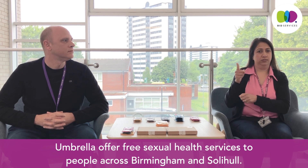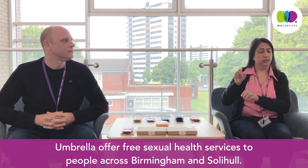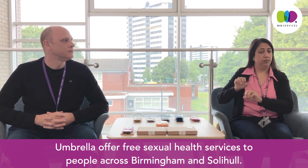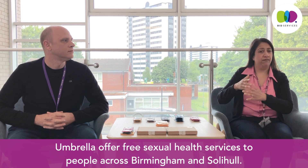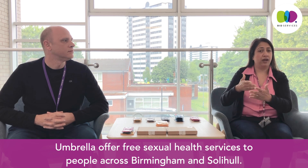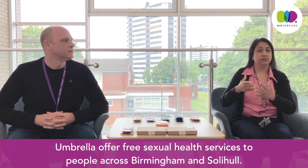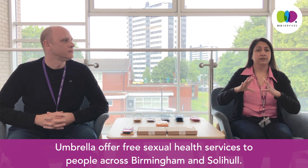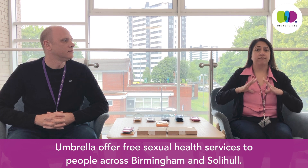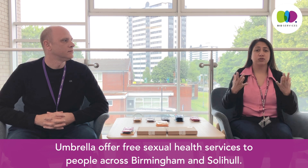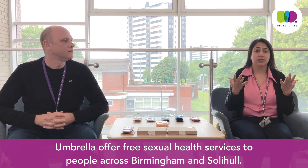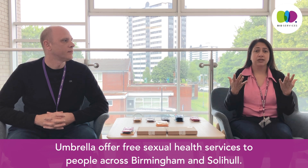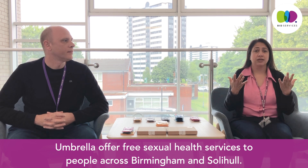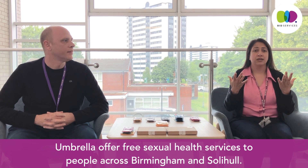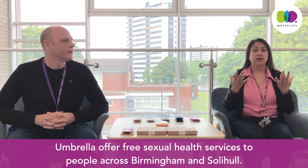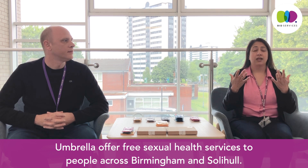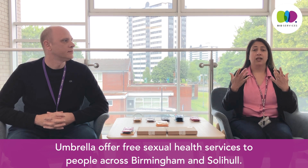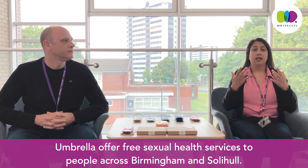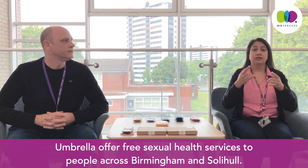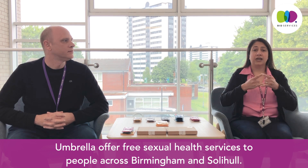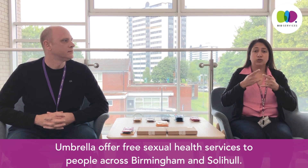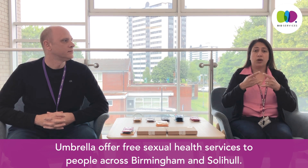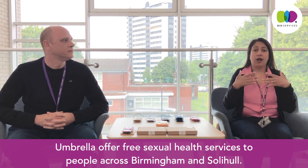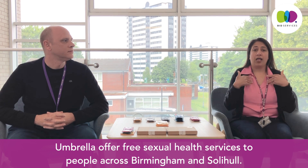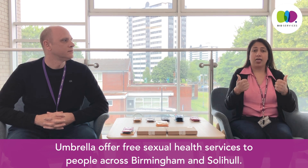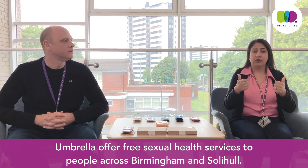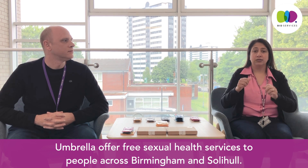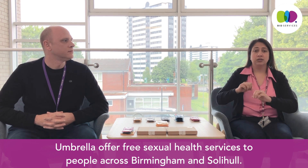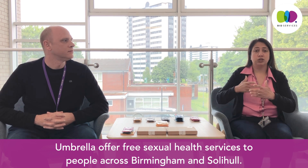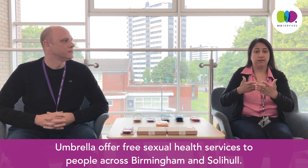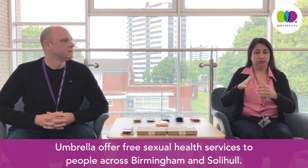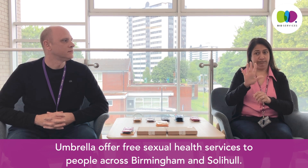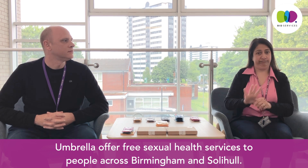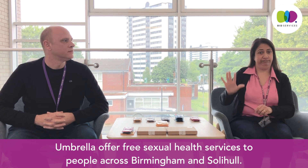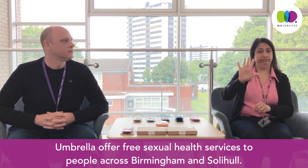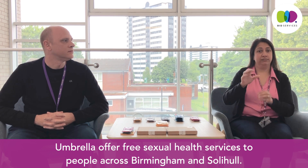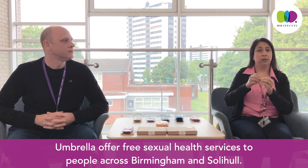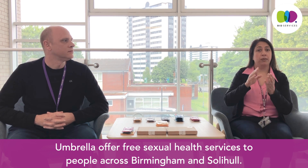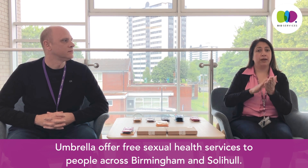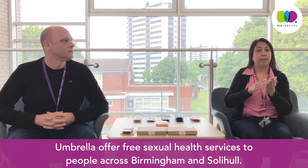Umbrella offer free sexual health services to people across Birmingham and Solihull.